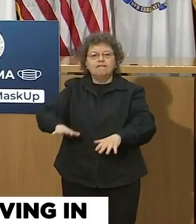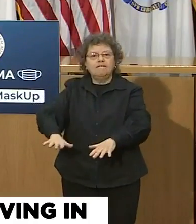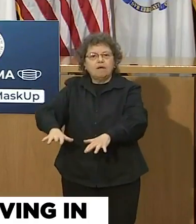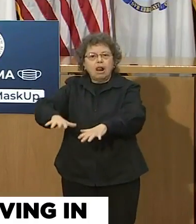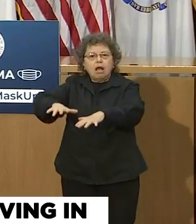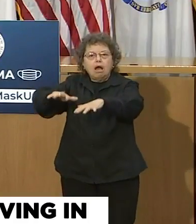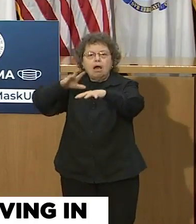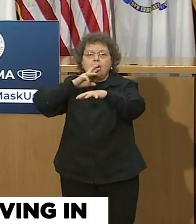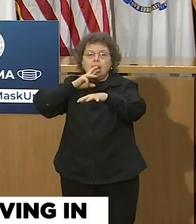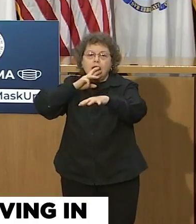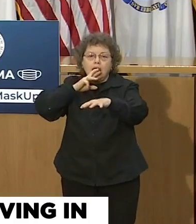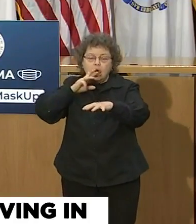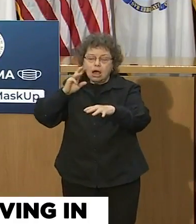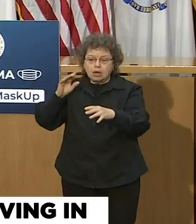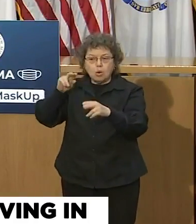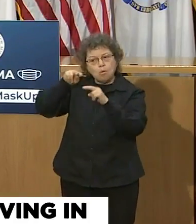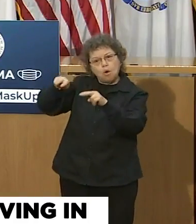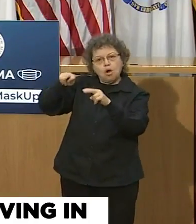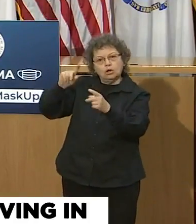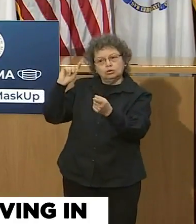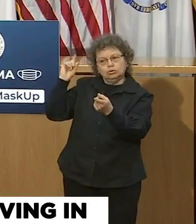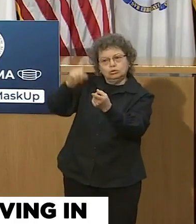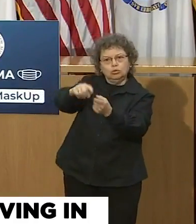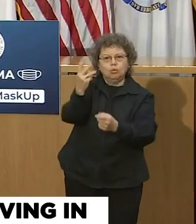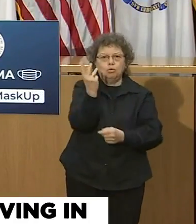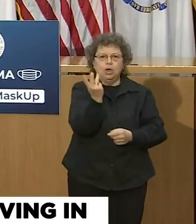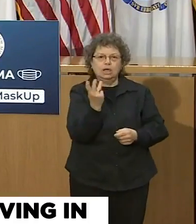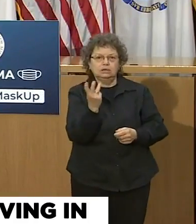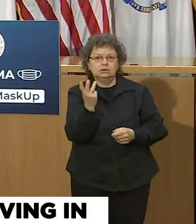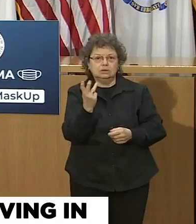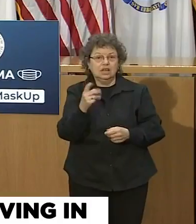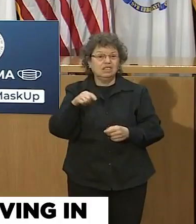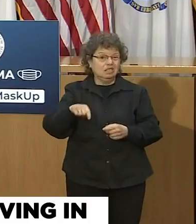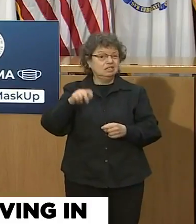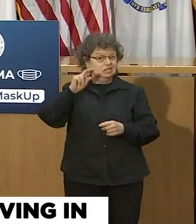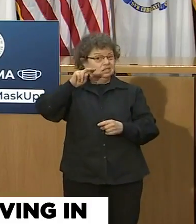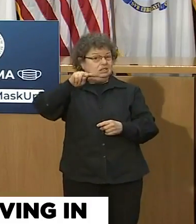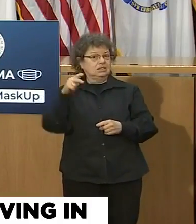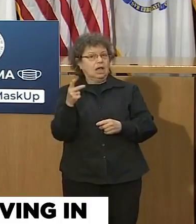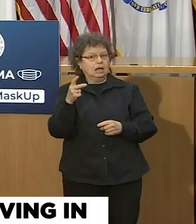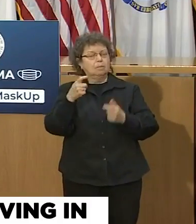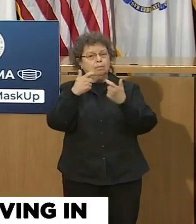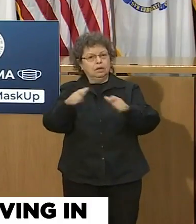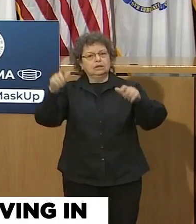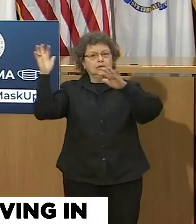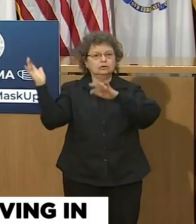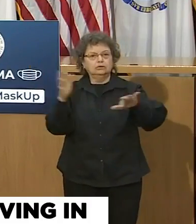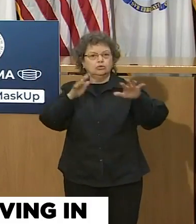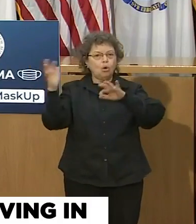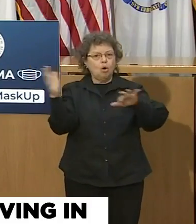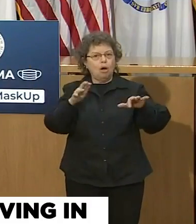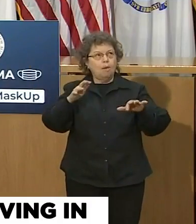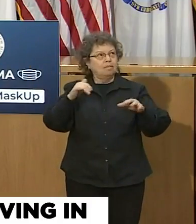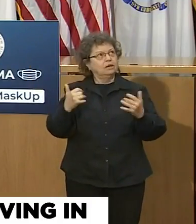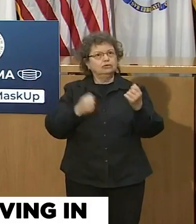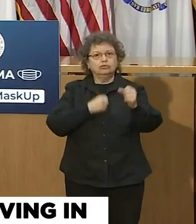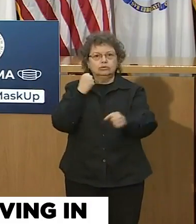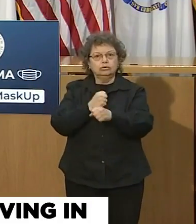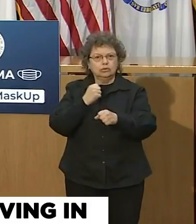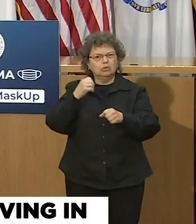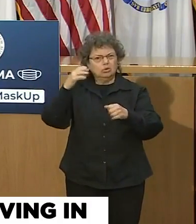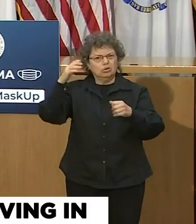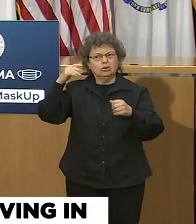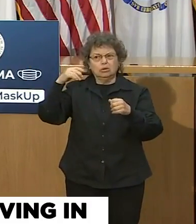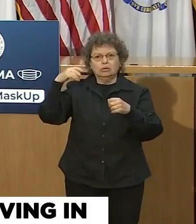Stay home if you can. This is obviously our second major storm of the season. We're used to dealing with snow this time of year. But it's